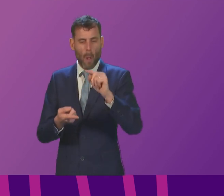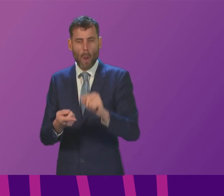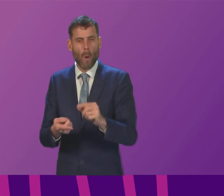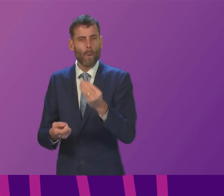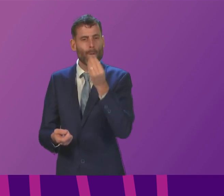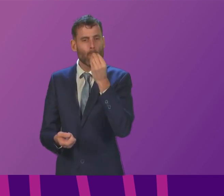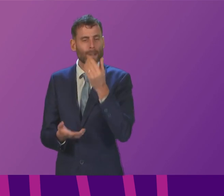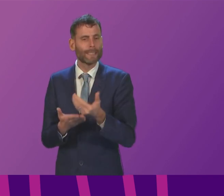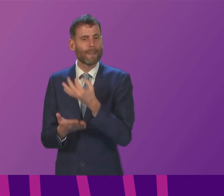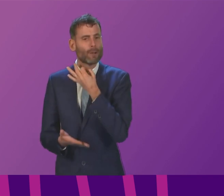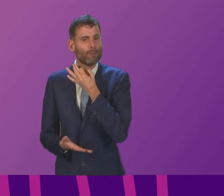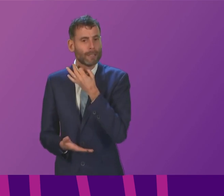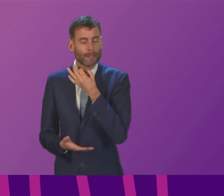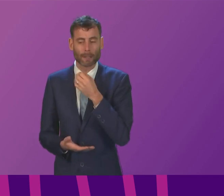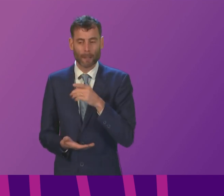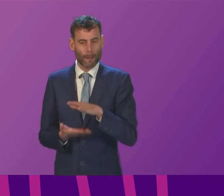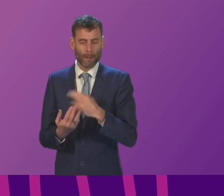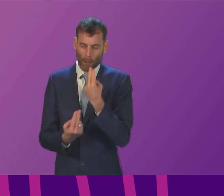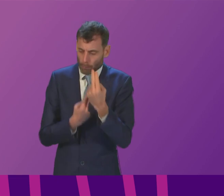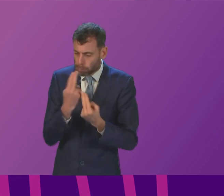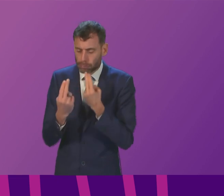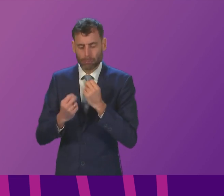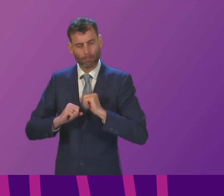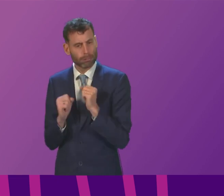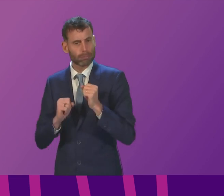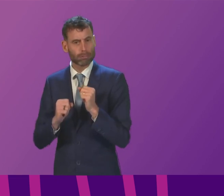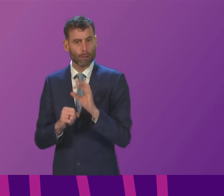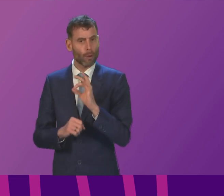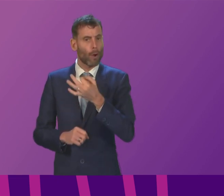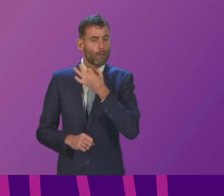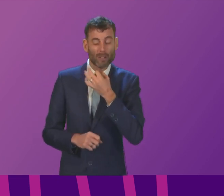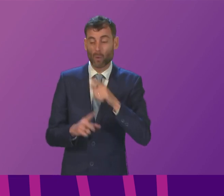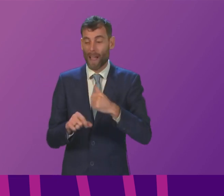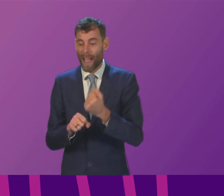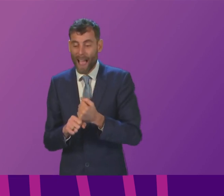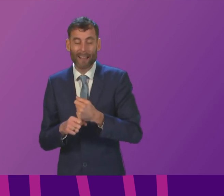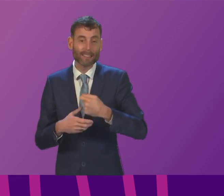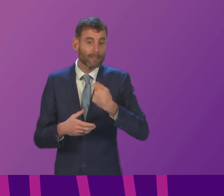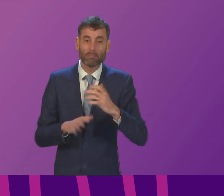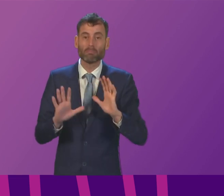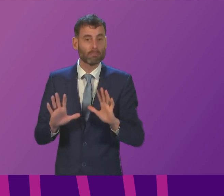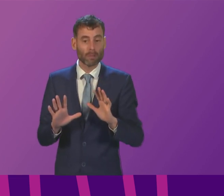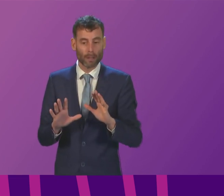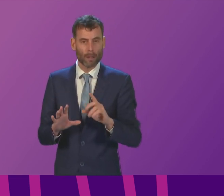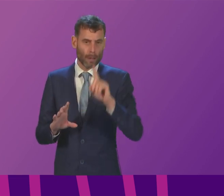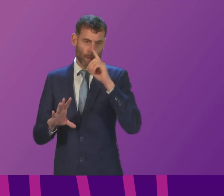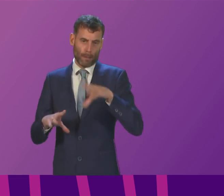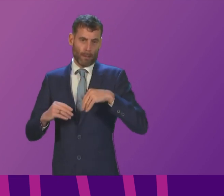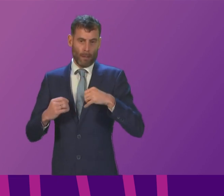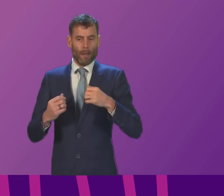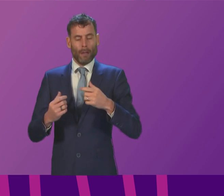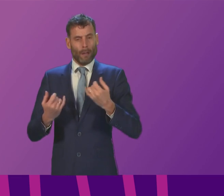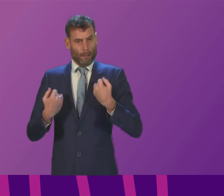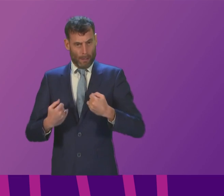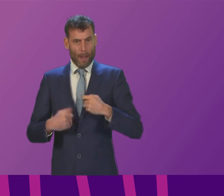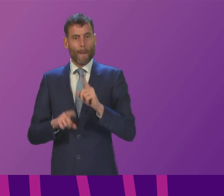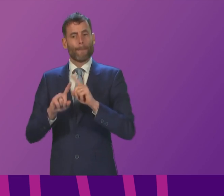and does not affect the consumption of poultry products including eggs in order to limit any further spread of disease amongst birds appropriate